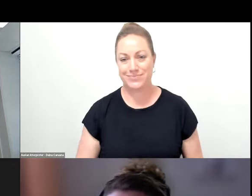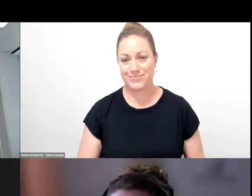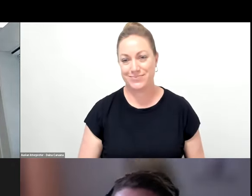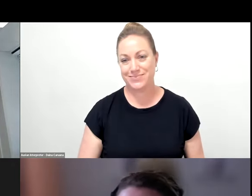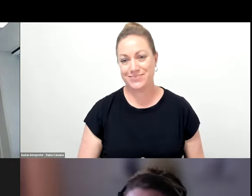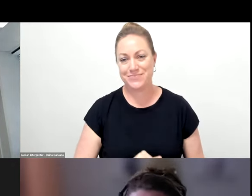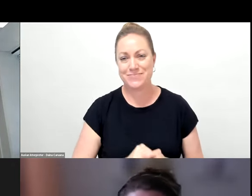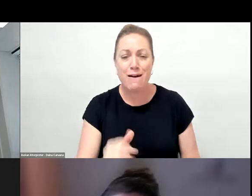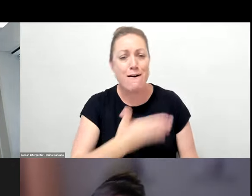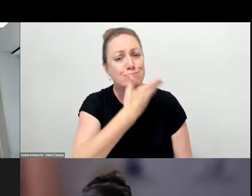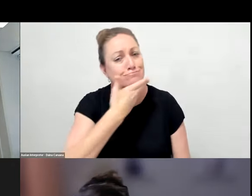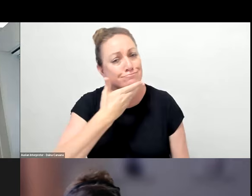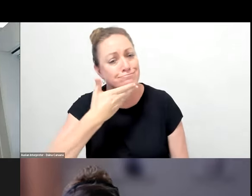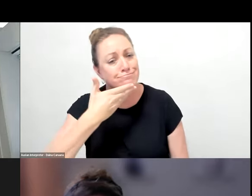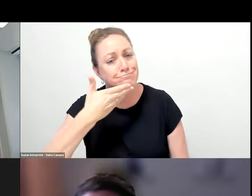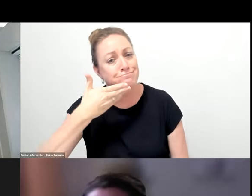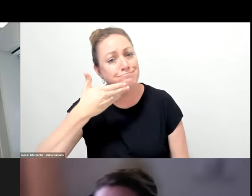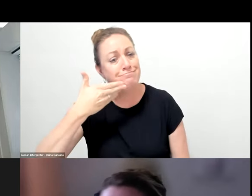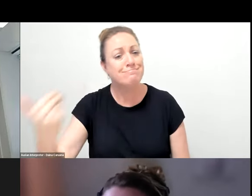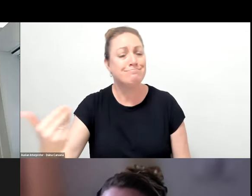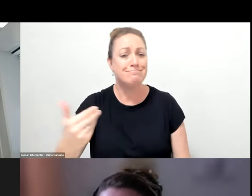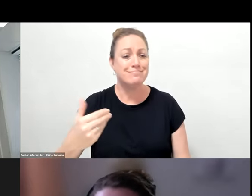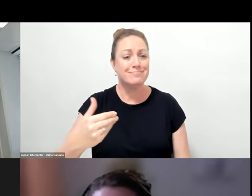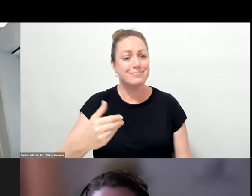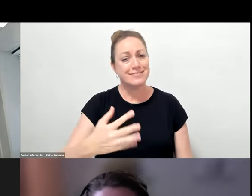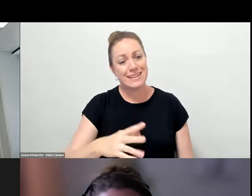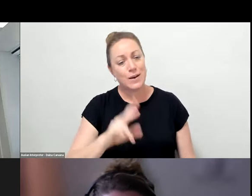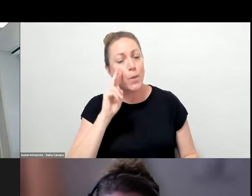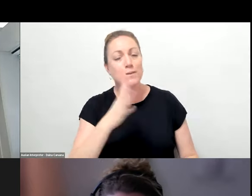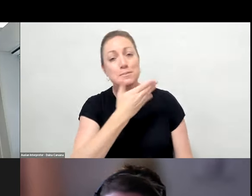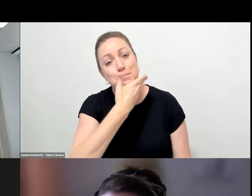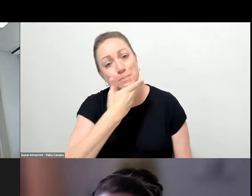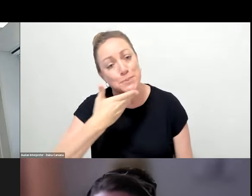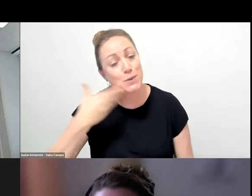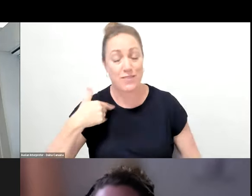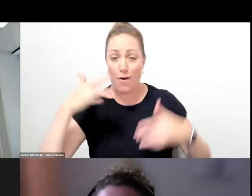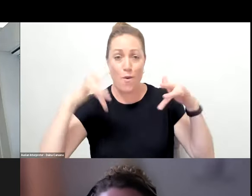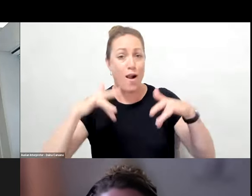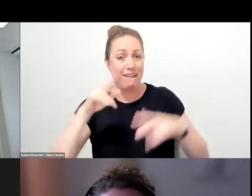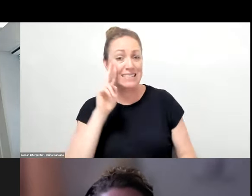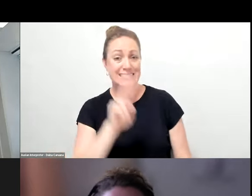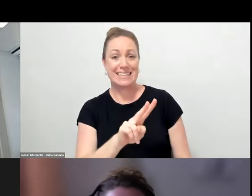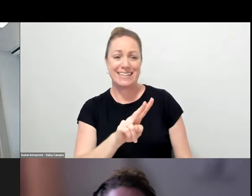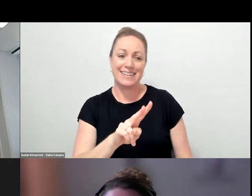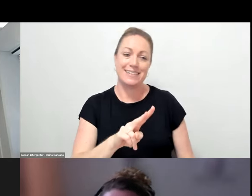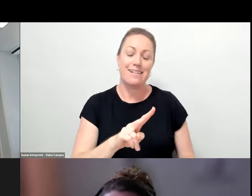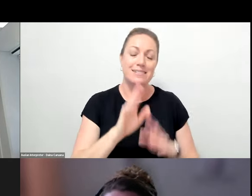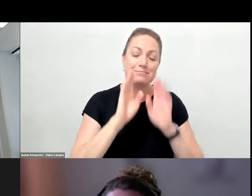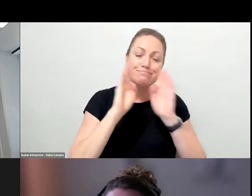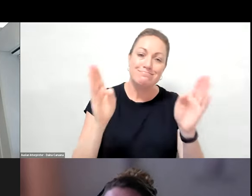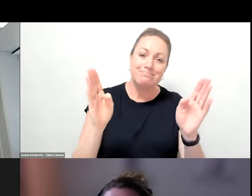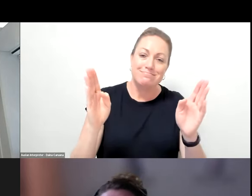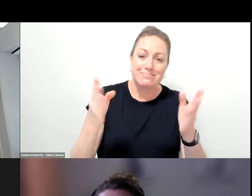just beautiful. It all looks beautiful. I haven't seen any of this. And as a